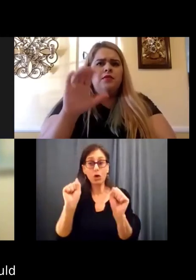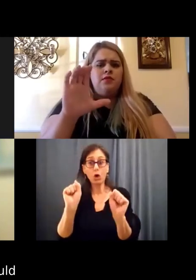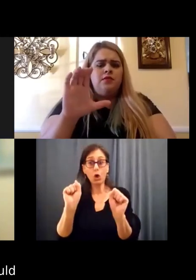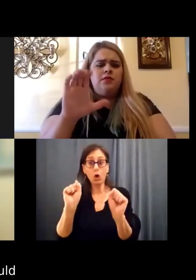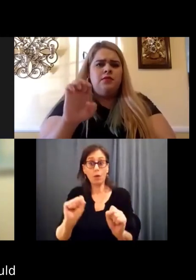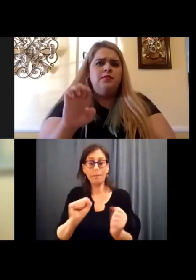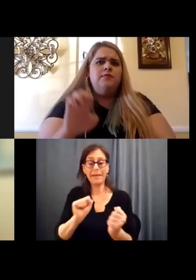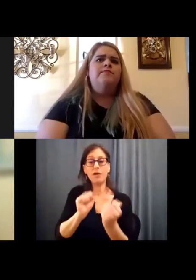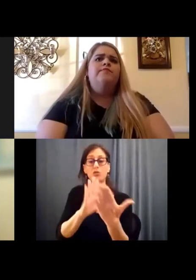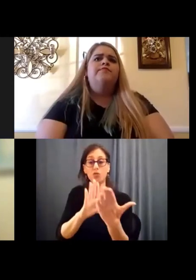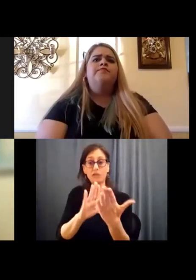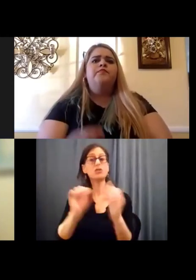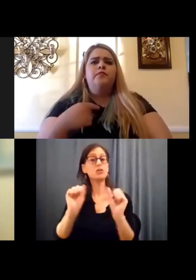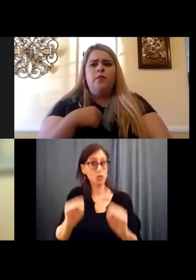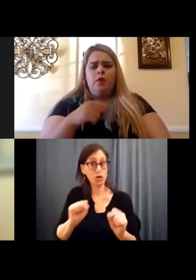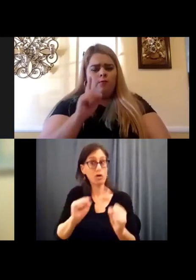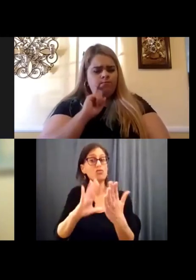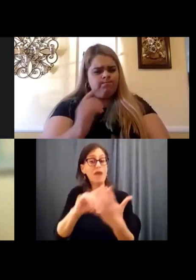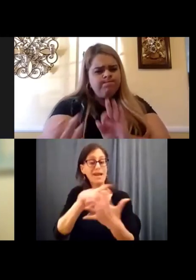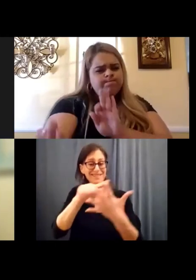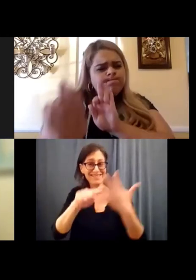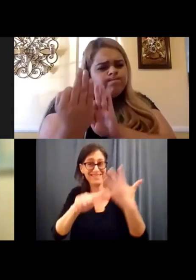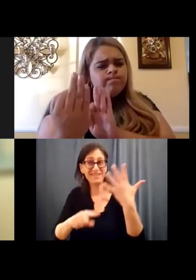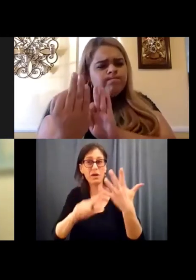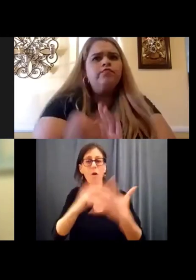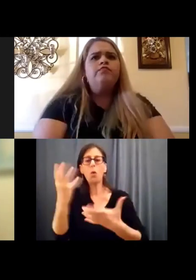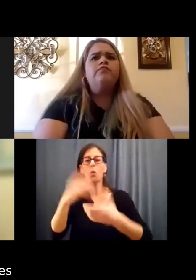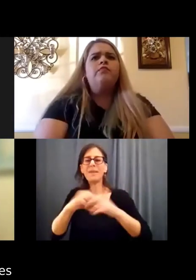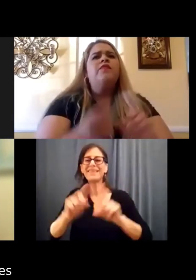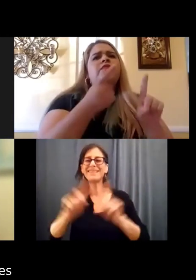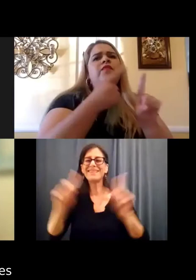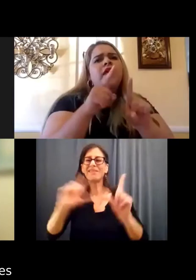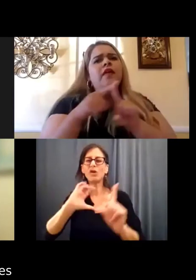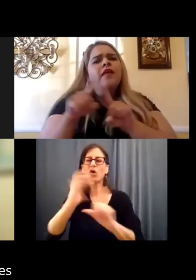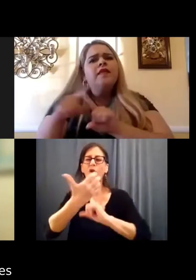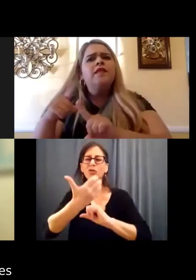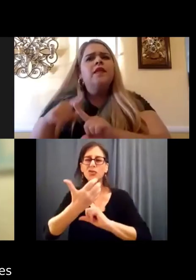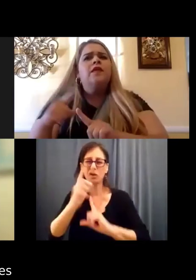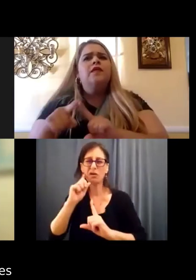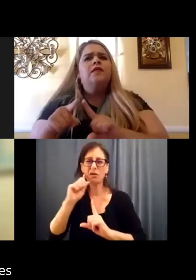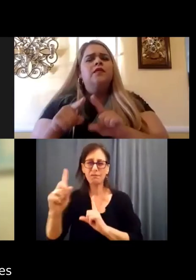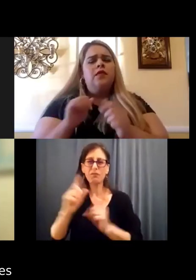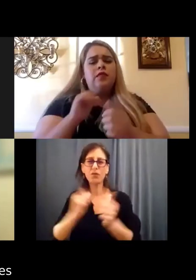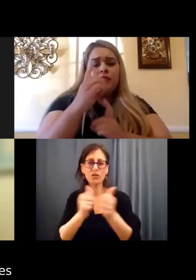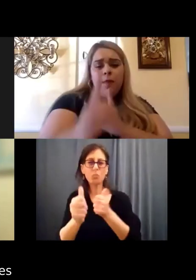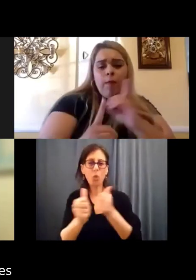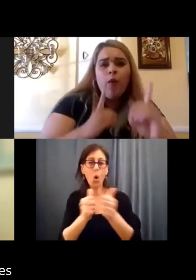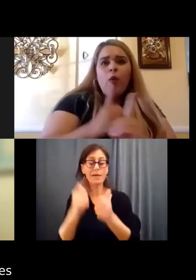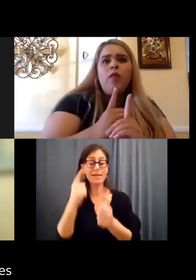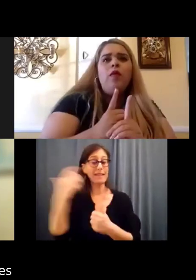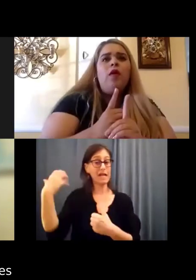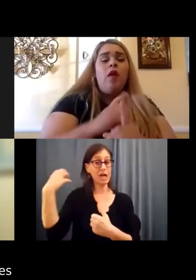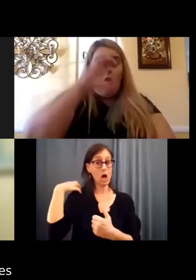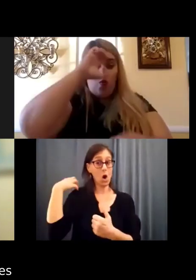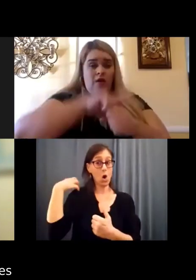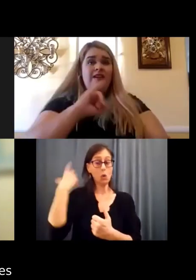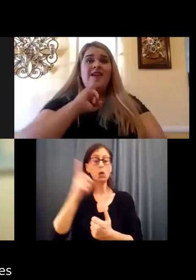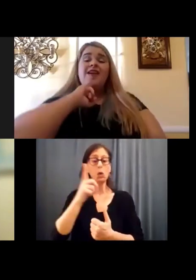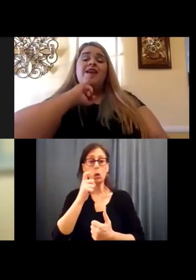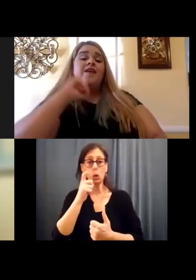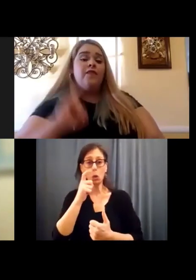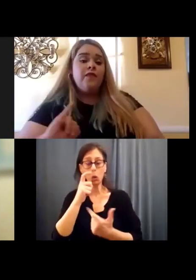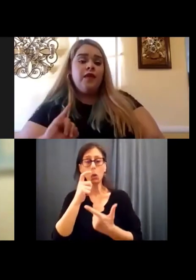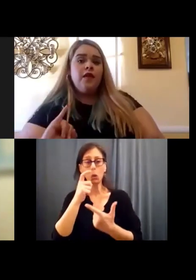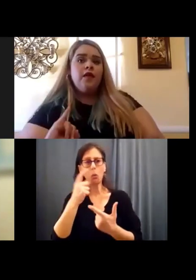be addressed within a different sports culture. And I think that the coaches who buy into a